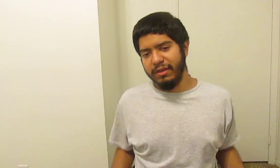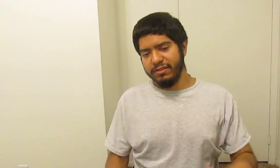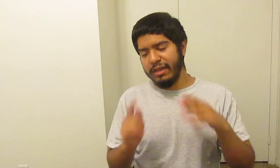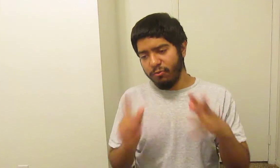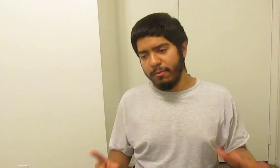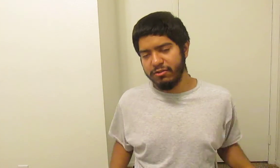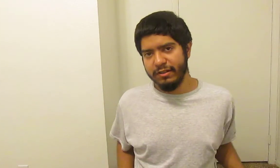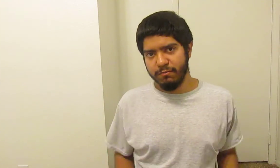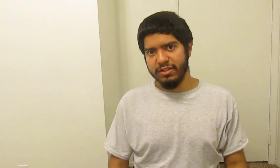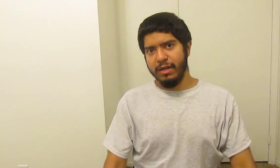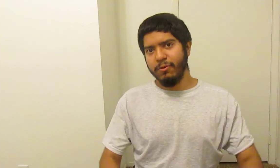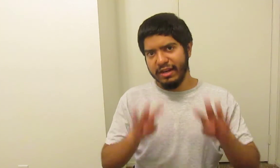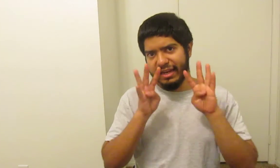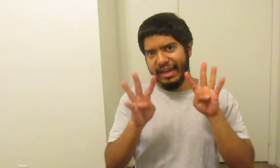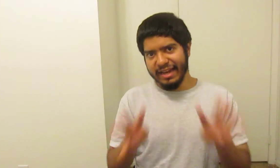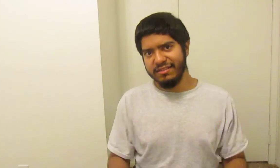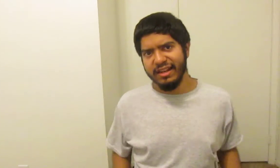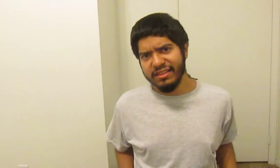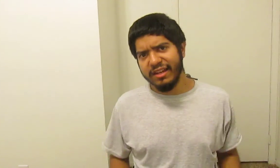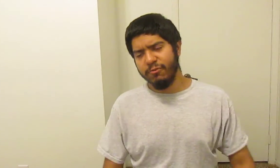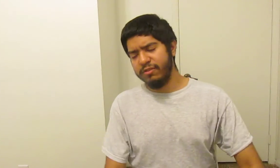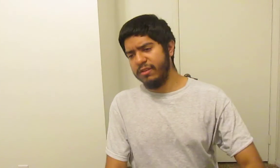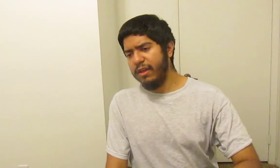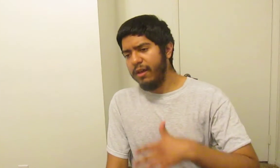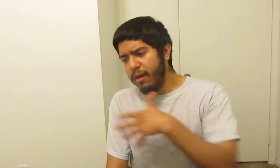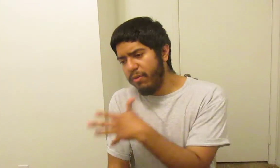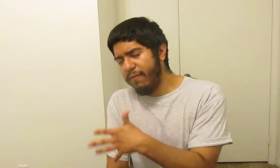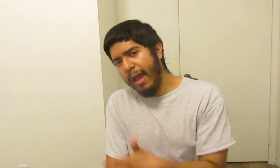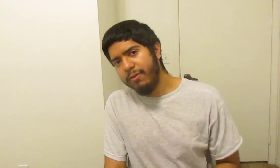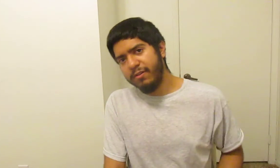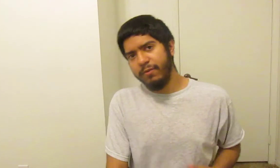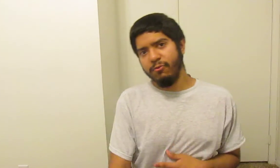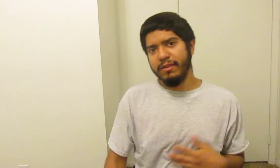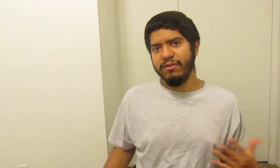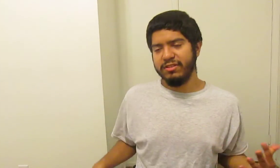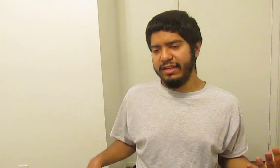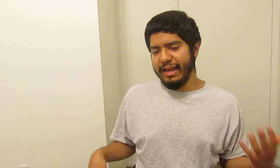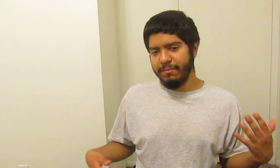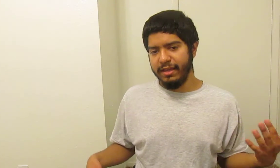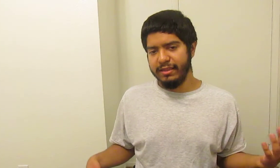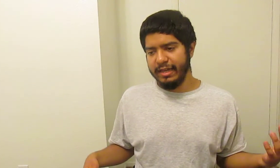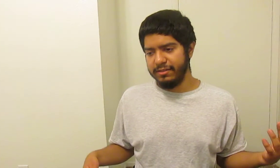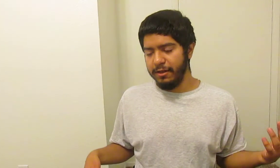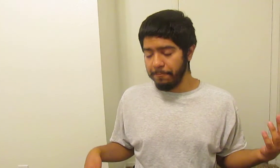because of that robot transformation, I'm going to rate it at 8 out of 10. I thought it was above average, and for anyone that wants to see an anime that's, um,